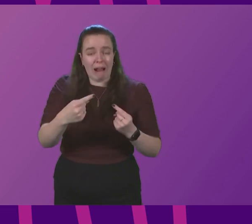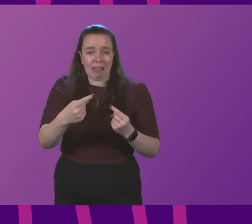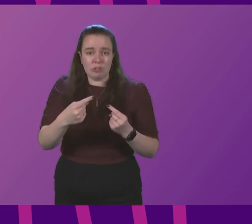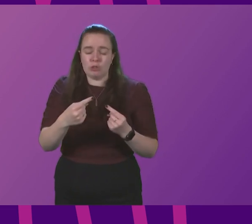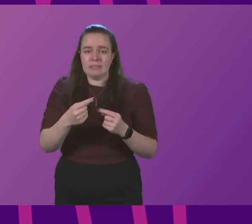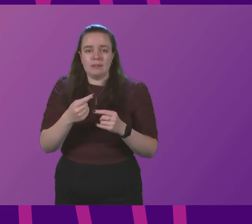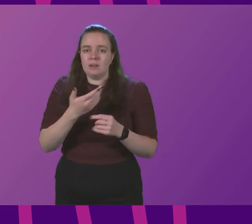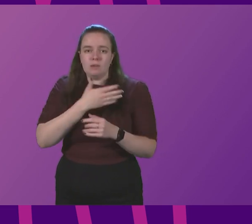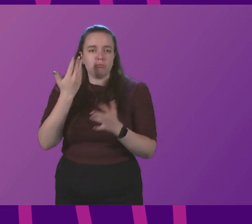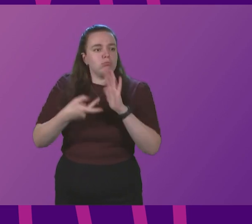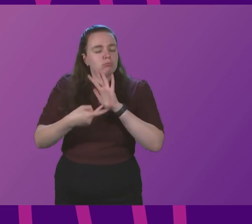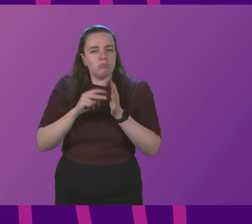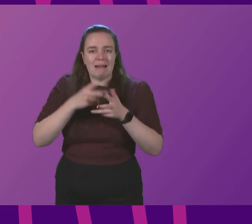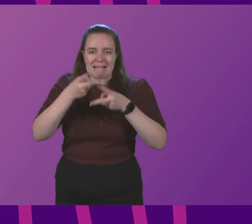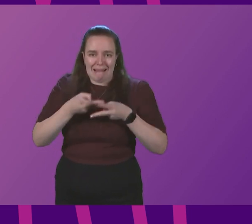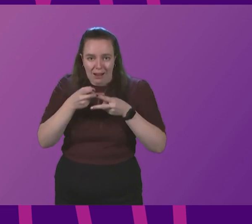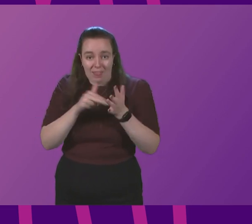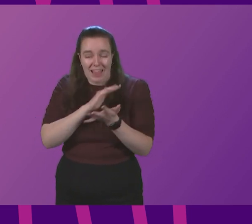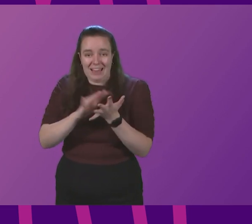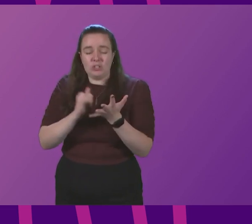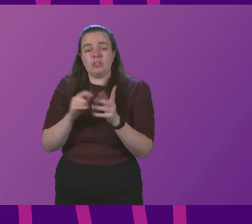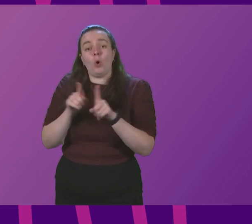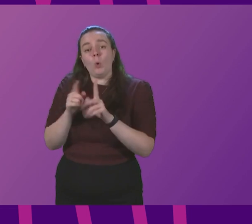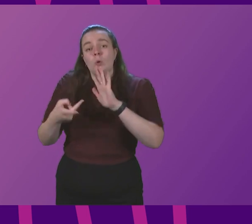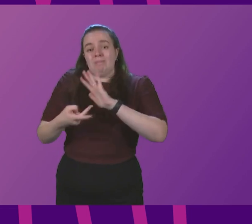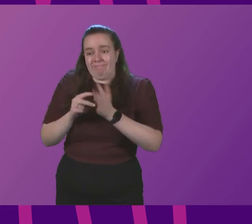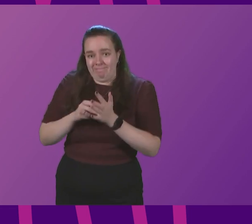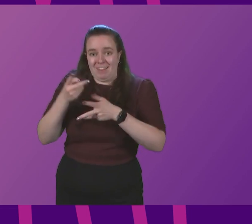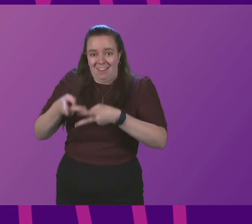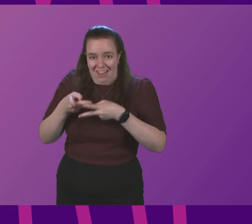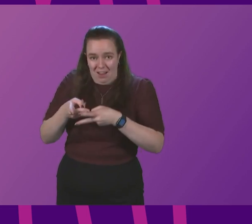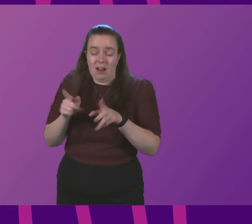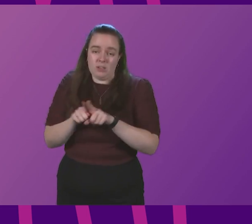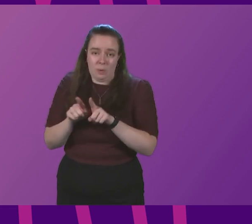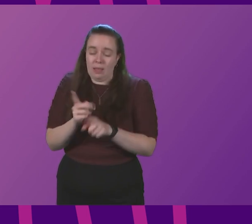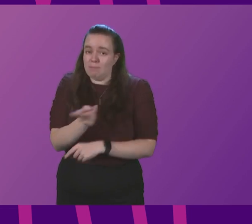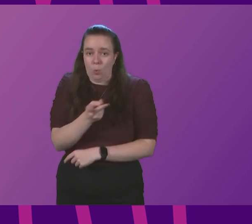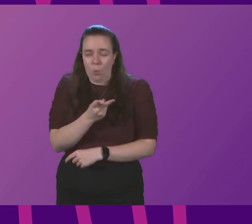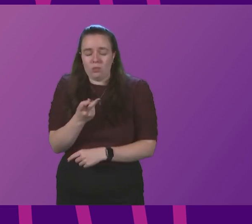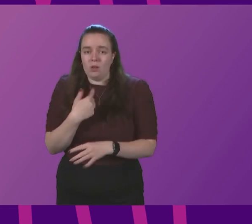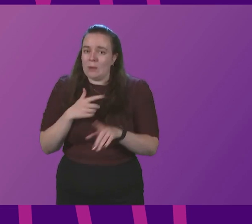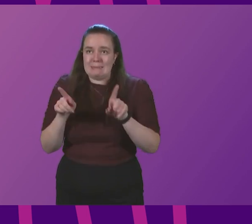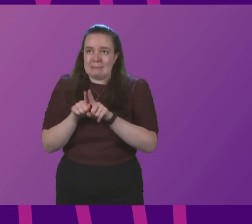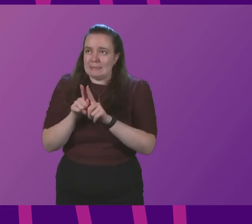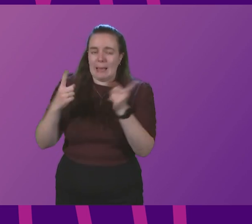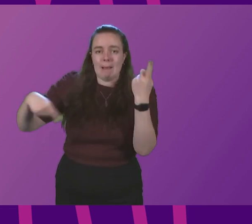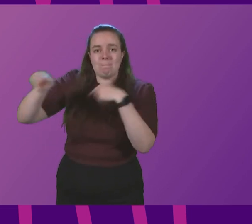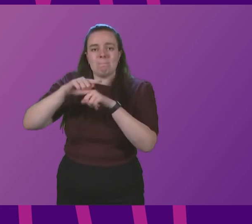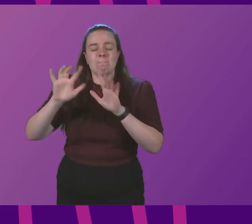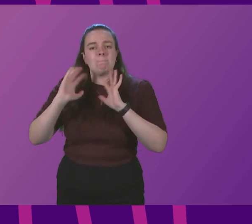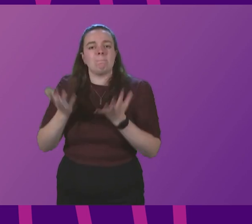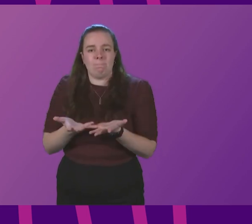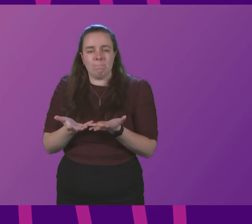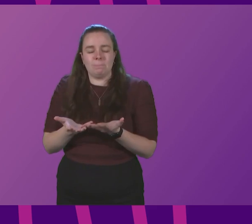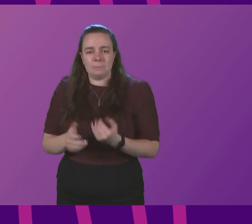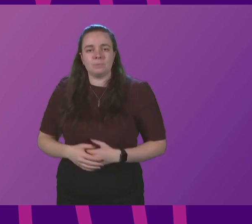unscheduled care in our NHS and, of course, in scheduled and planned care as well. We are no different to other countries in that